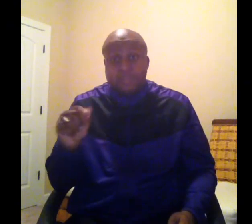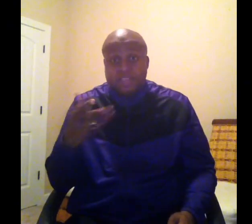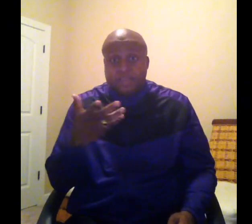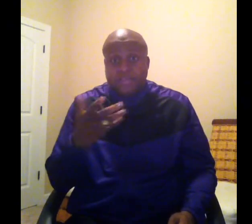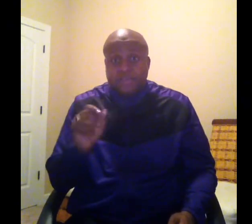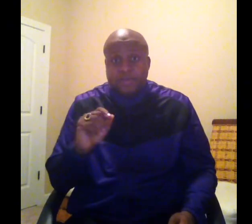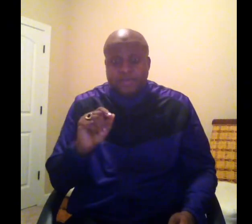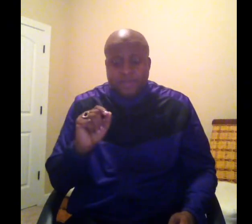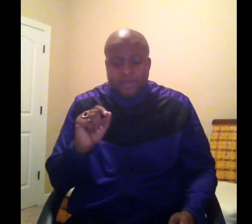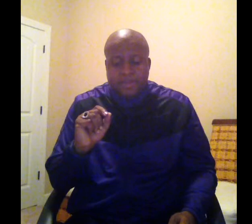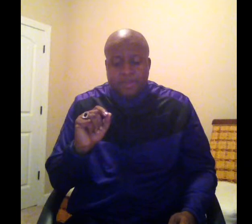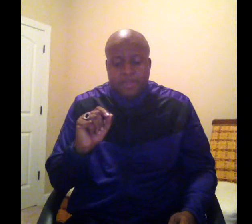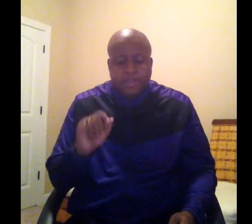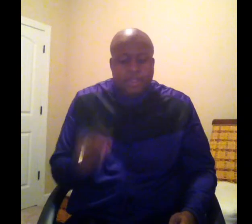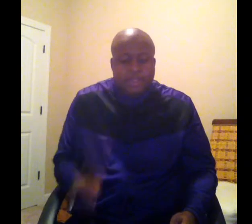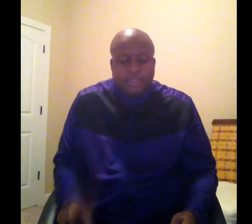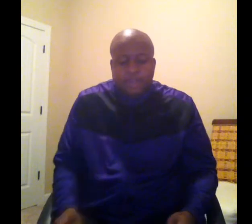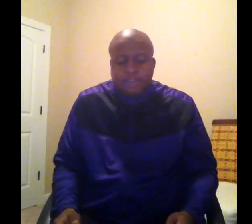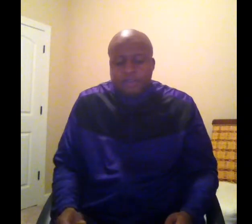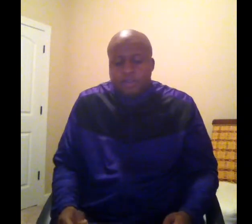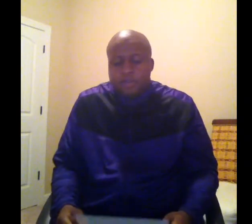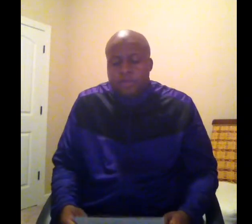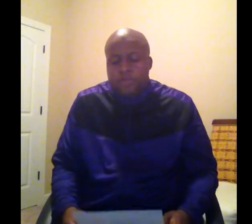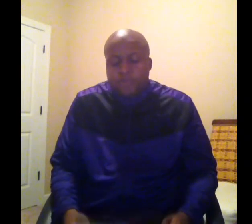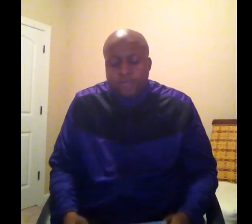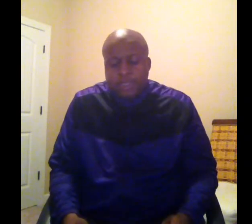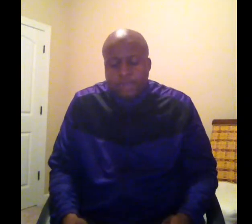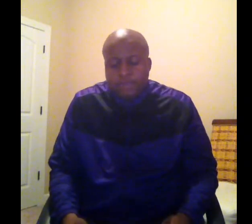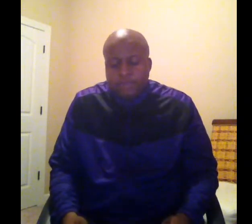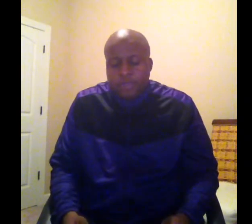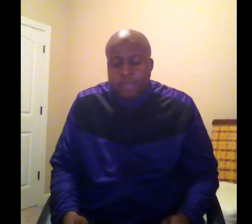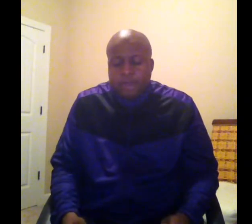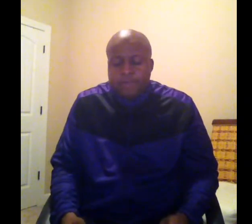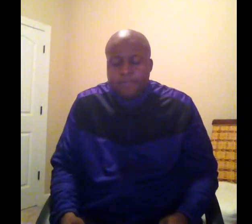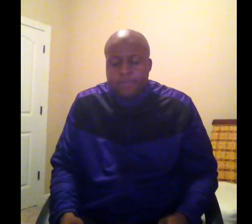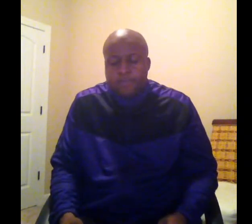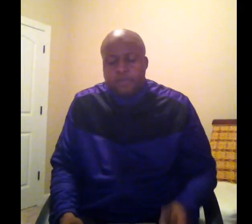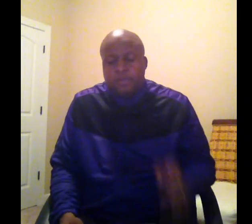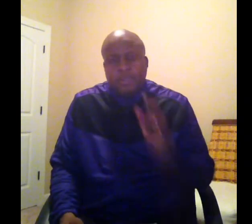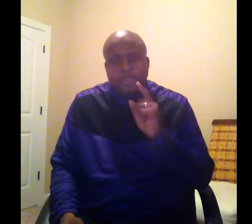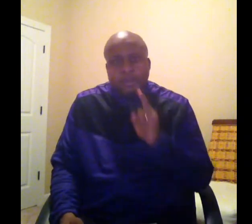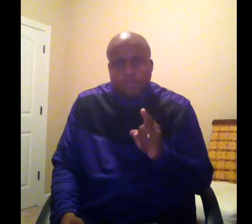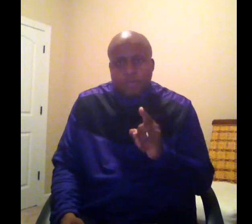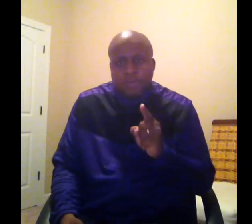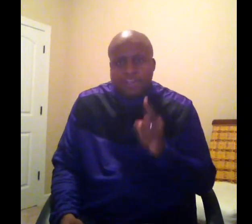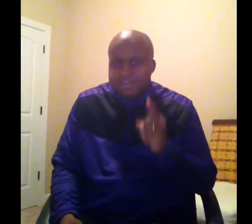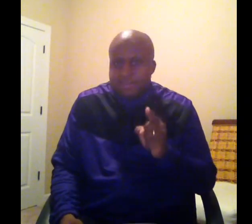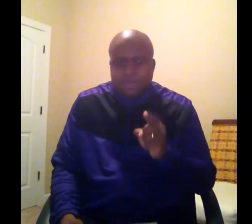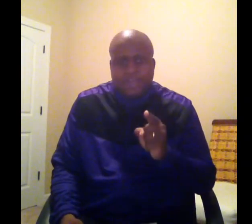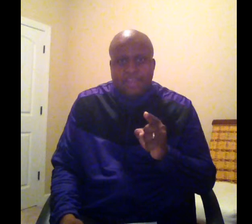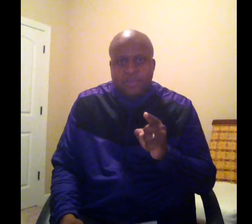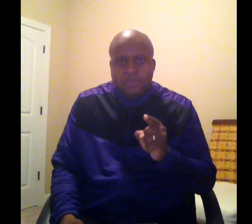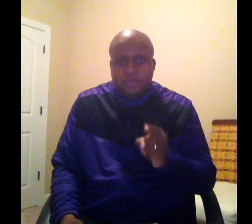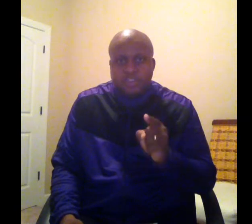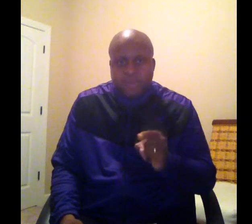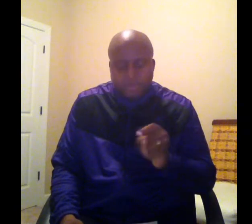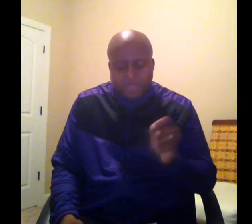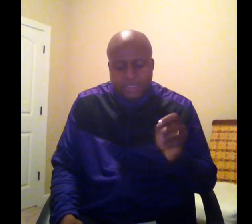best spots for development. It's hard to know who you truly are until you've been in a really good fight with circumstances.